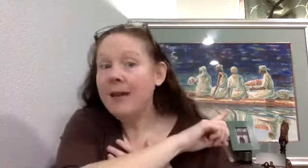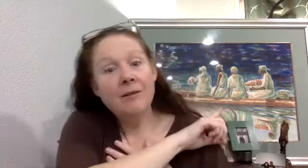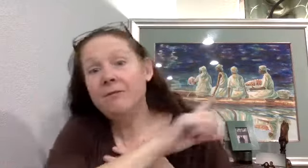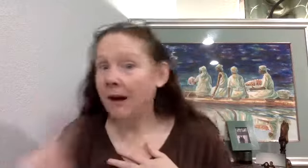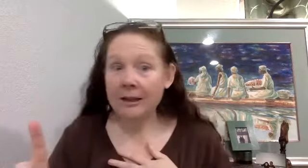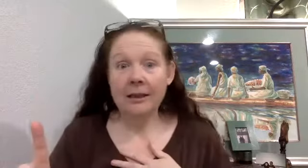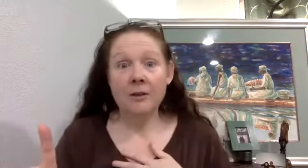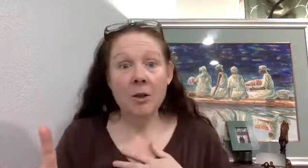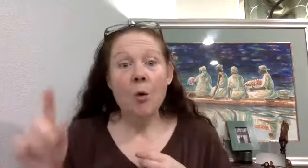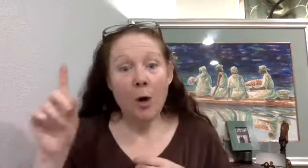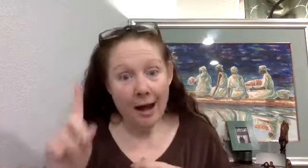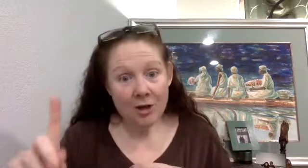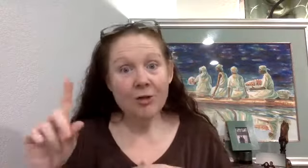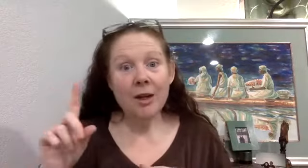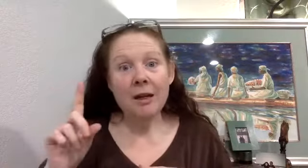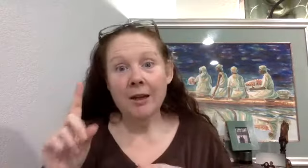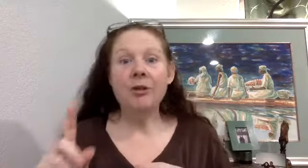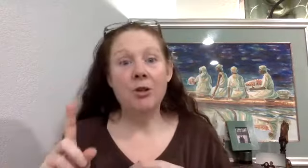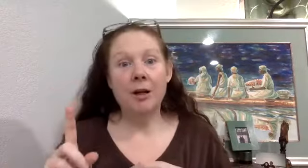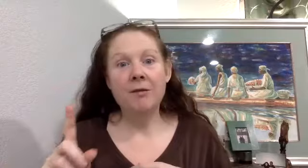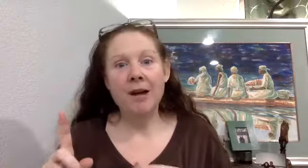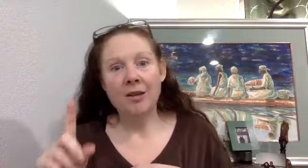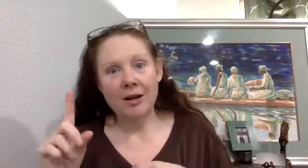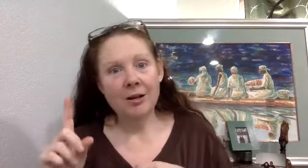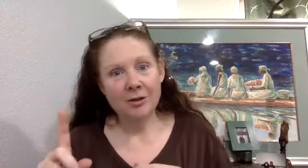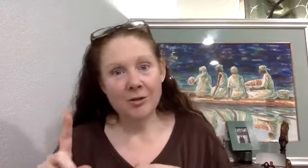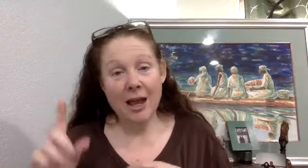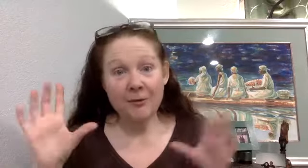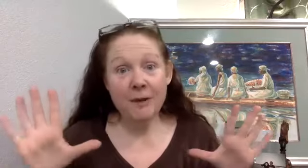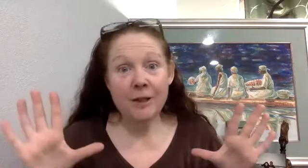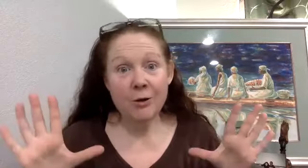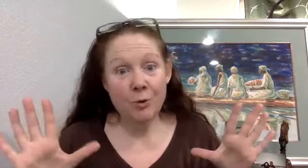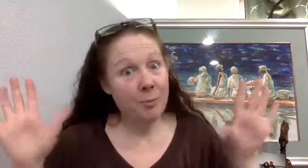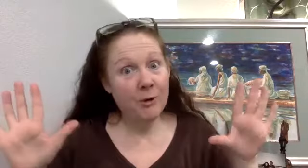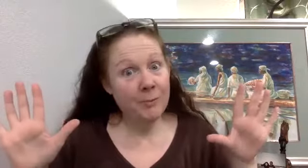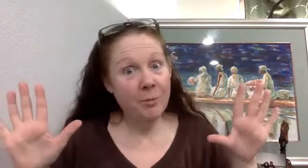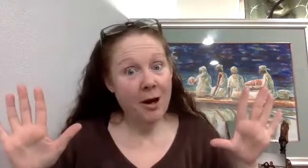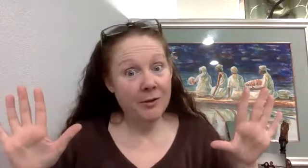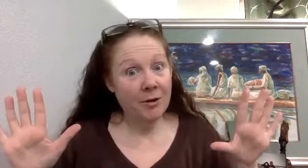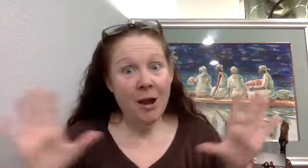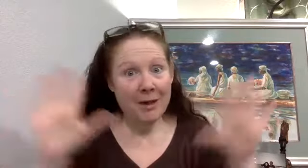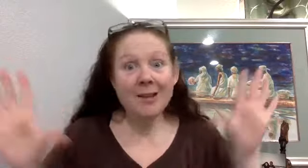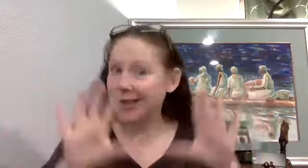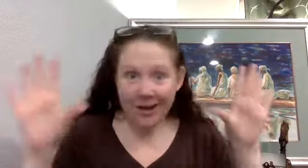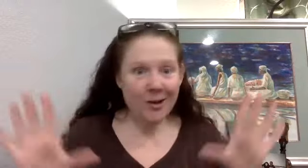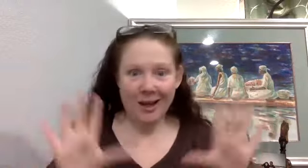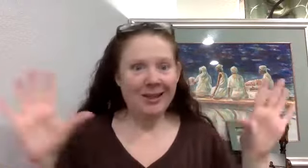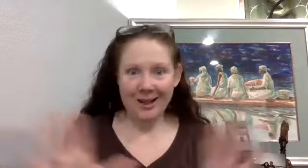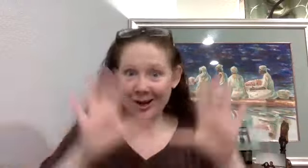in the very least, what actually initiated the fact that I could lose as a 50 year old woman, post-menopausal. mean, that's the other key. Like, you know,